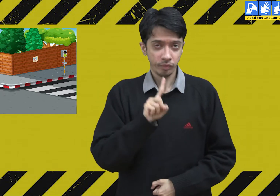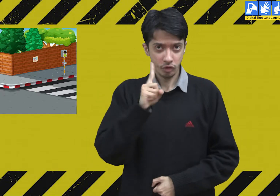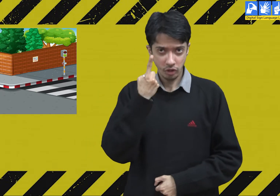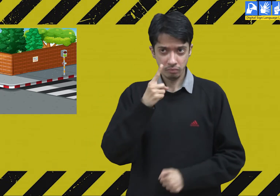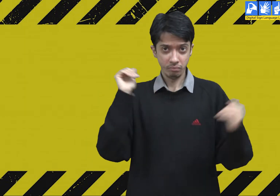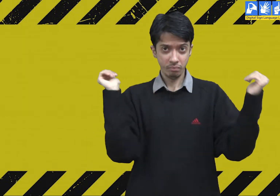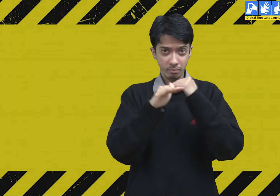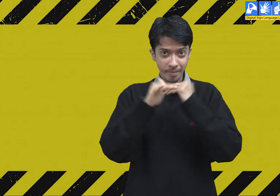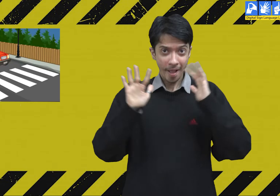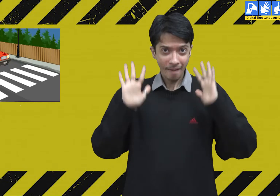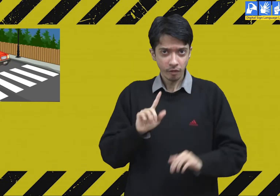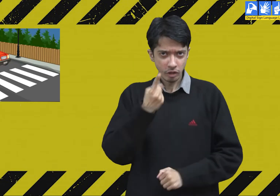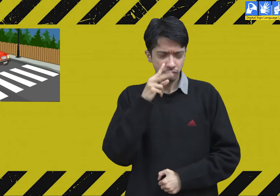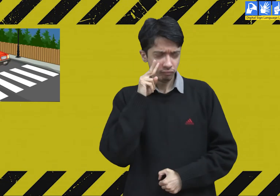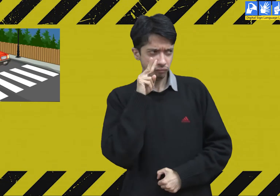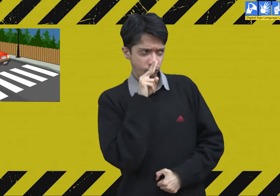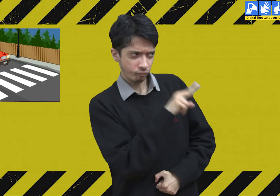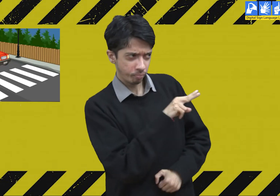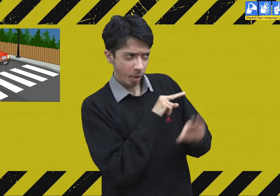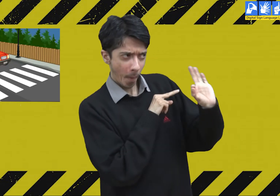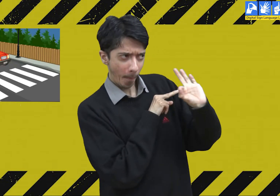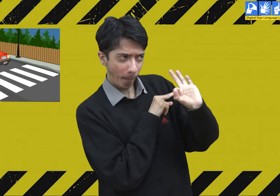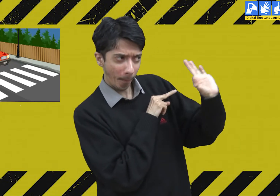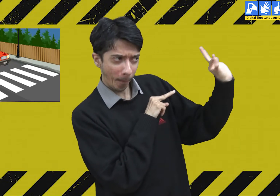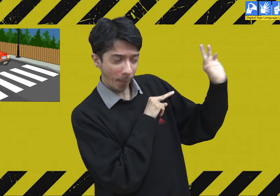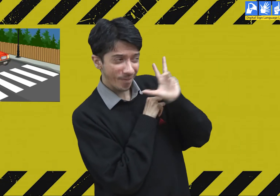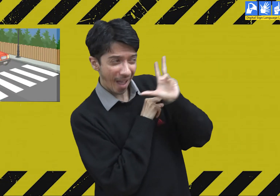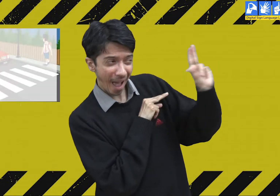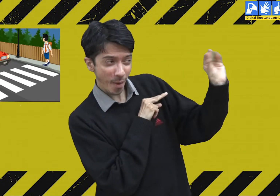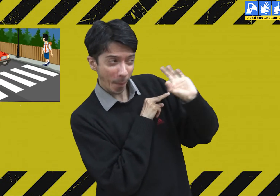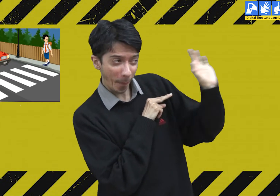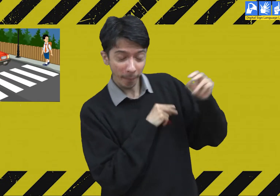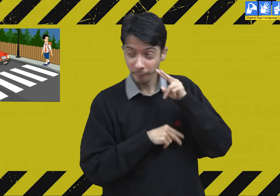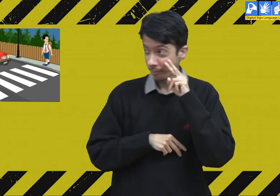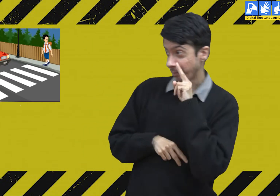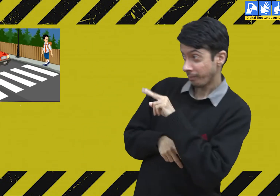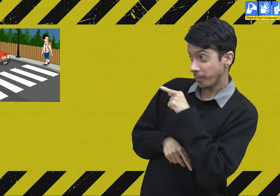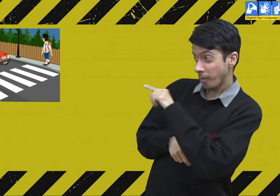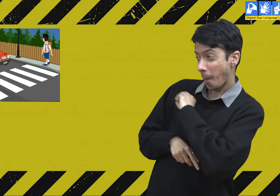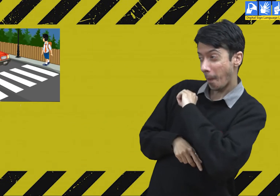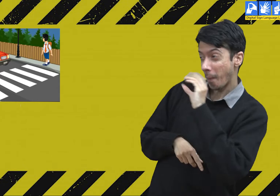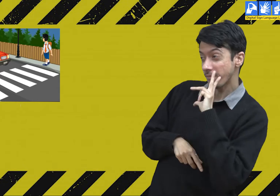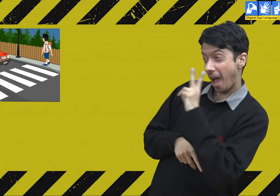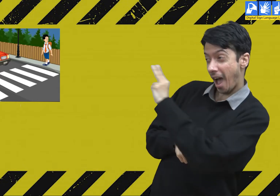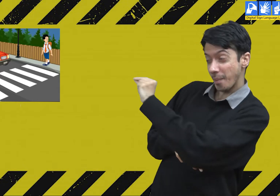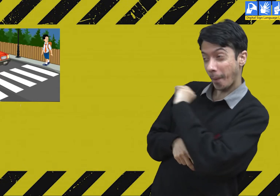While crossing the road, look at the right then left and again to the right before